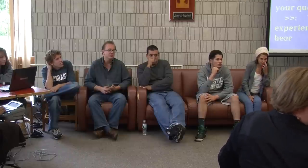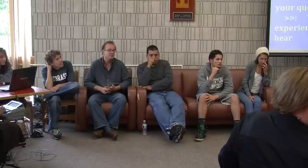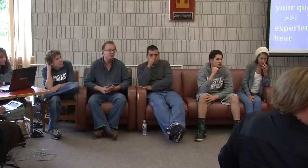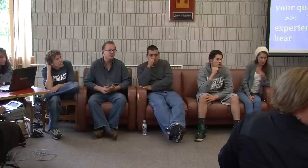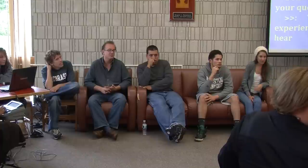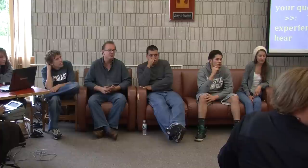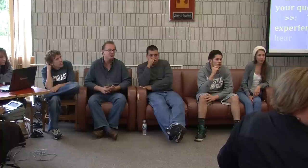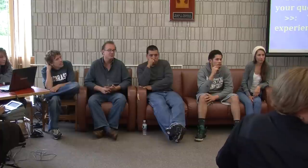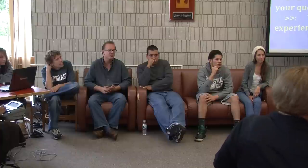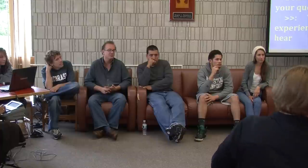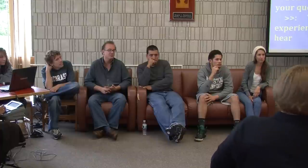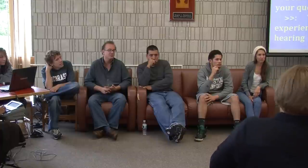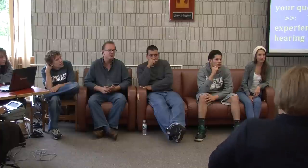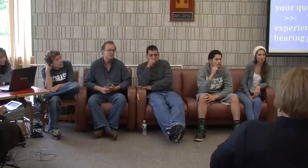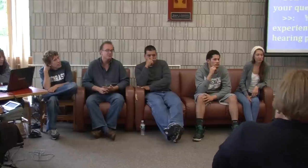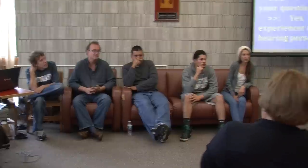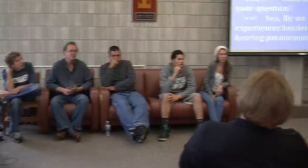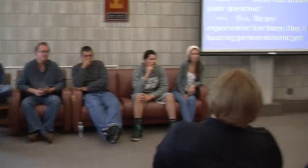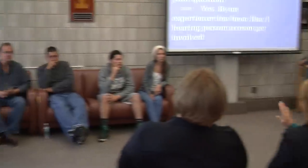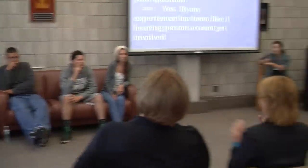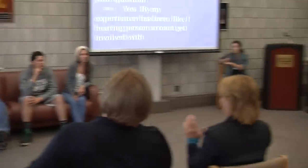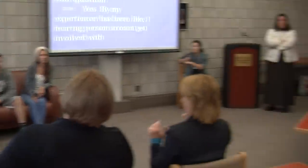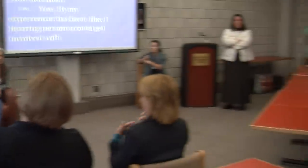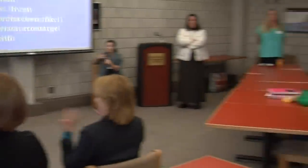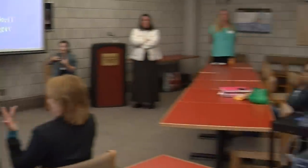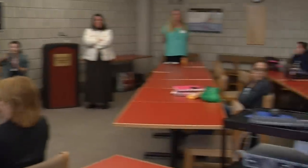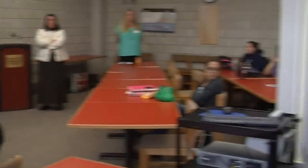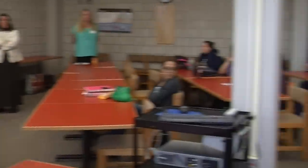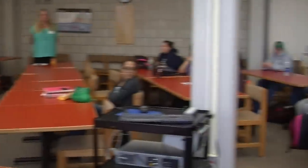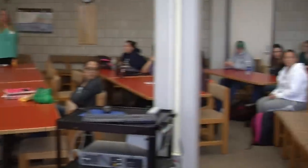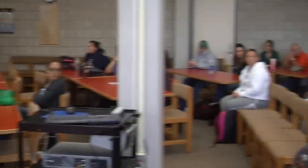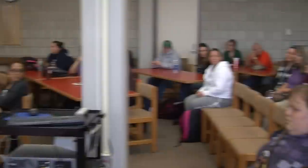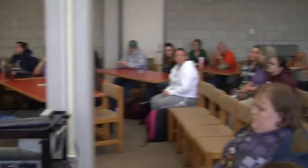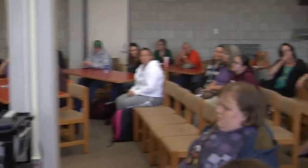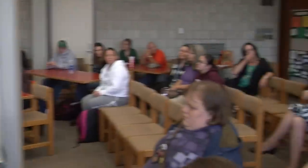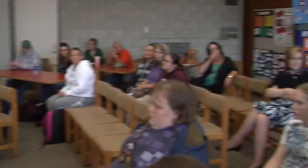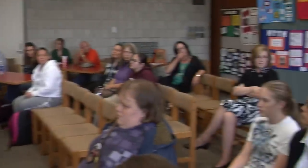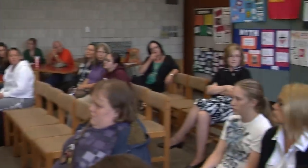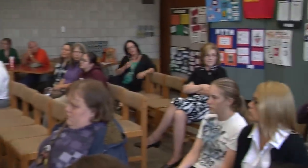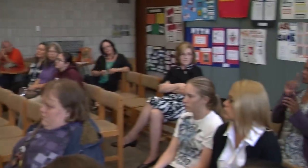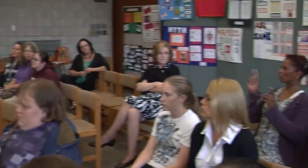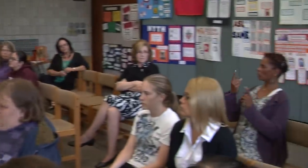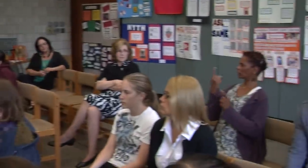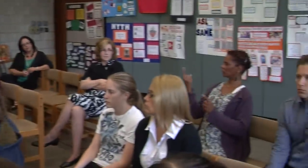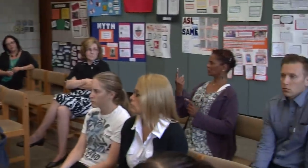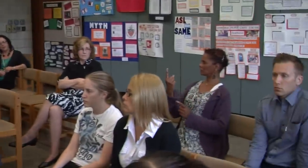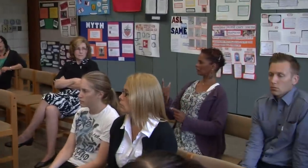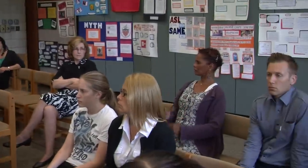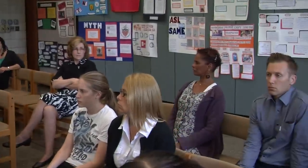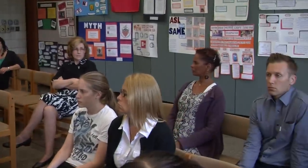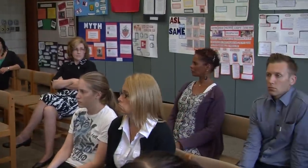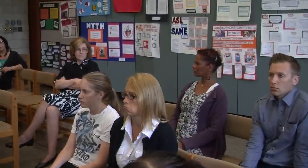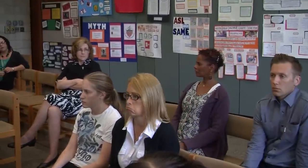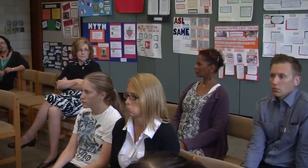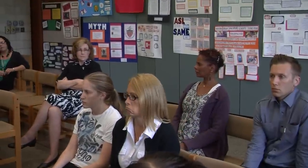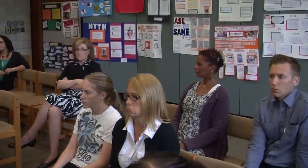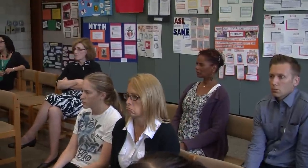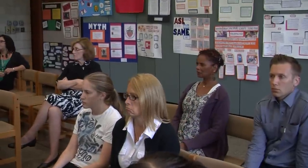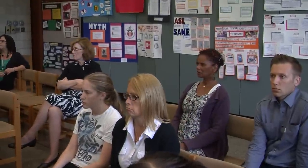club or an event. It's like five. It's deaf only. Well, I